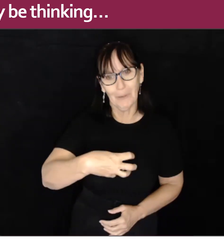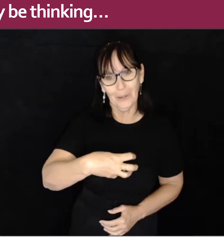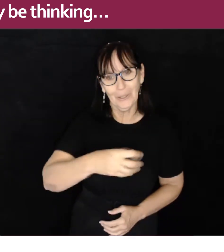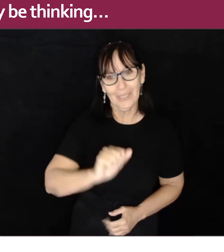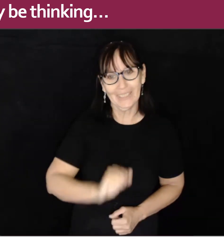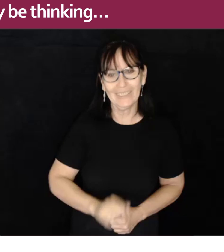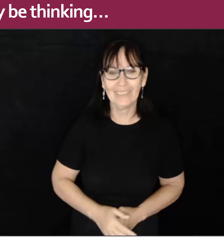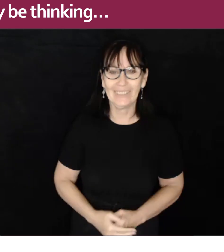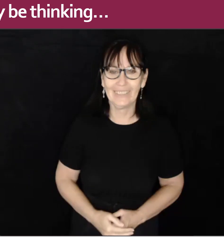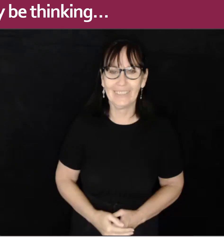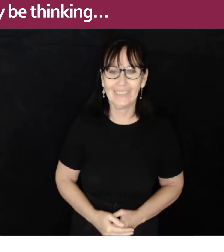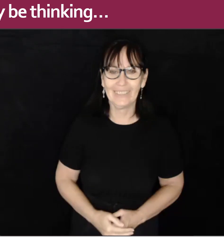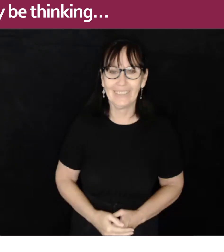There is more.